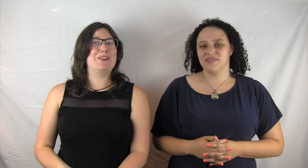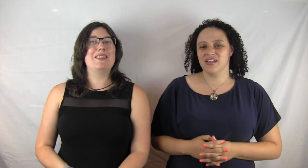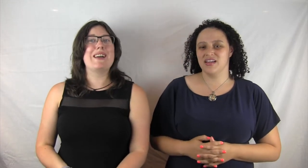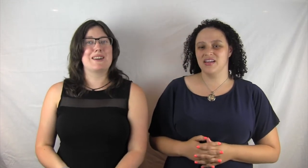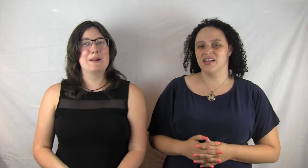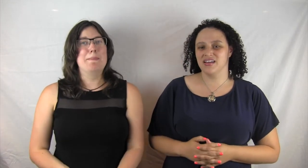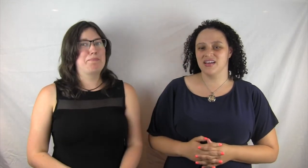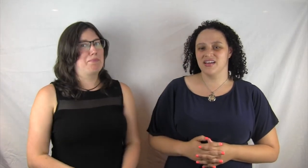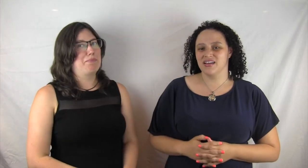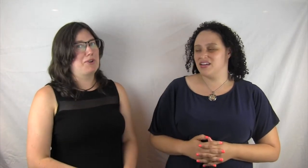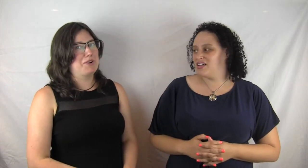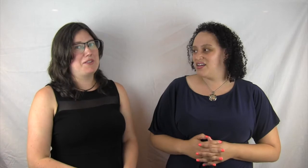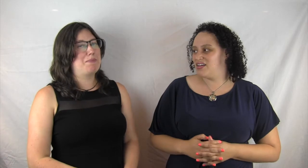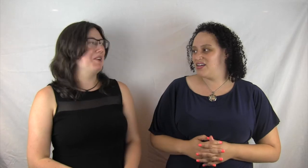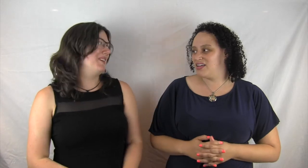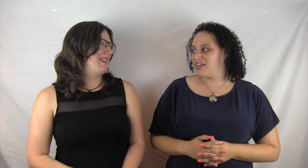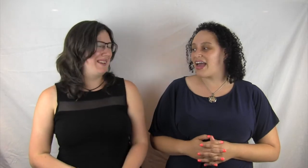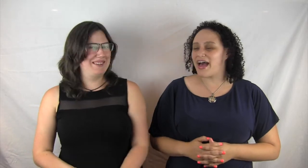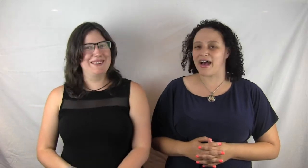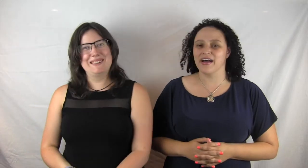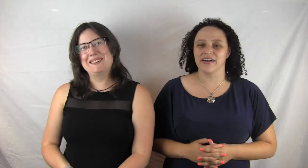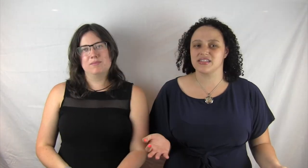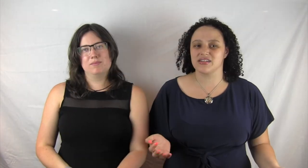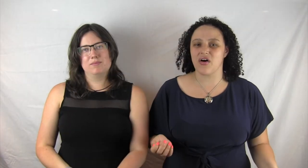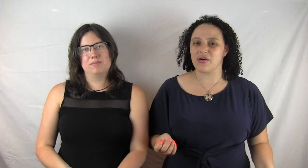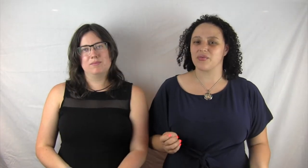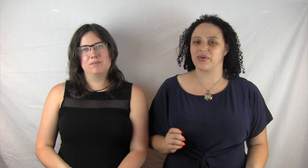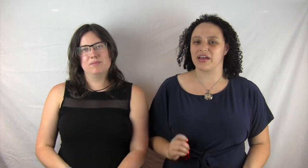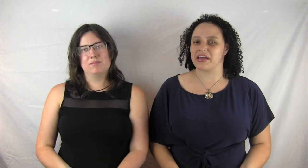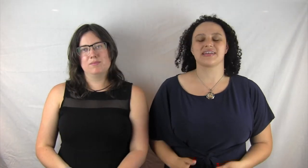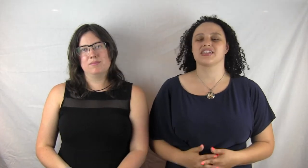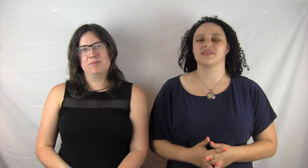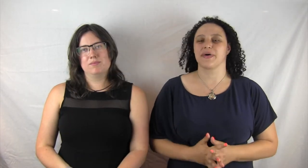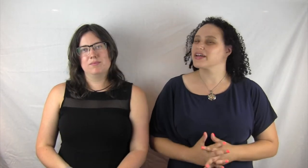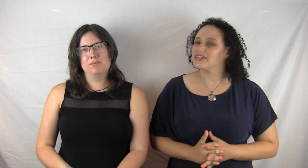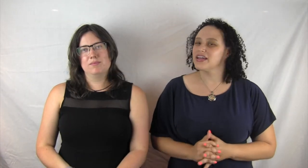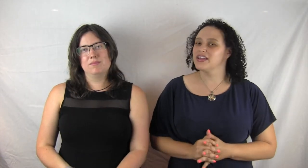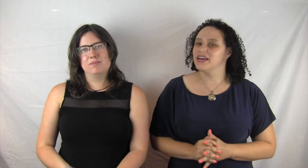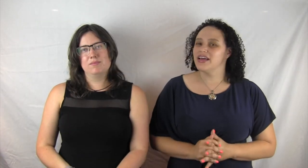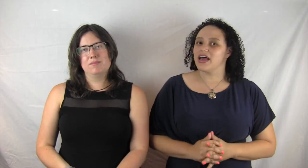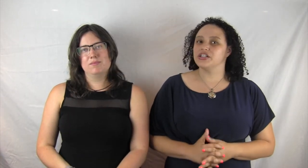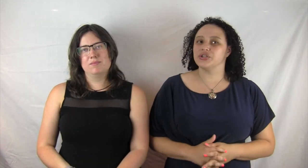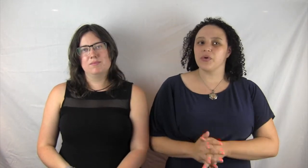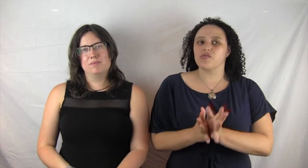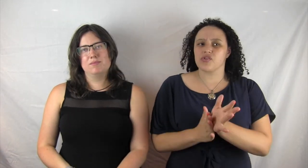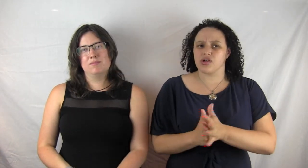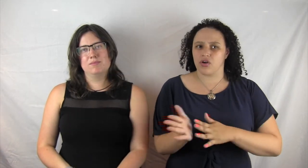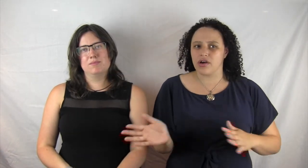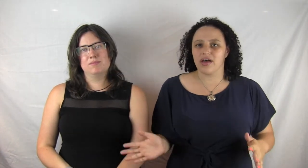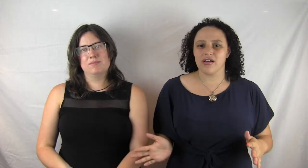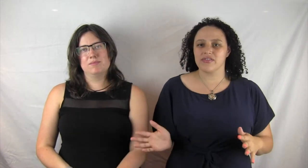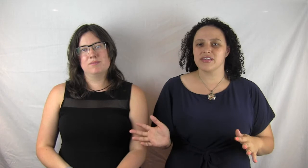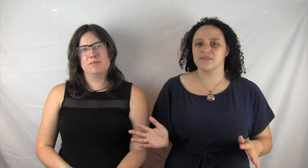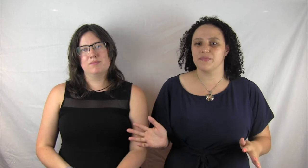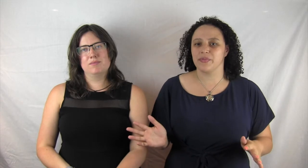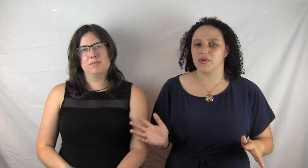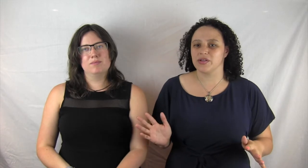a good like, third of the book. Yeah! It's not what I expected. And she went for the non-obvious, but